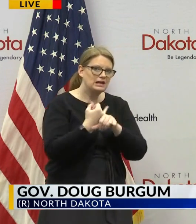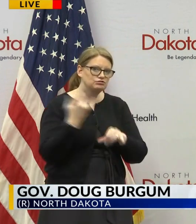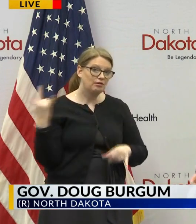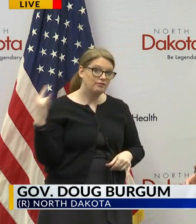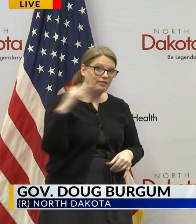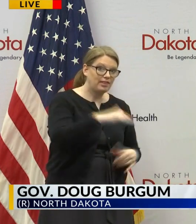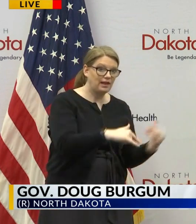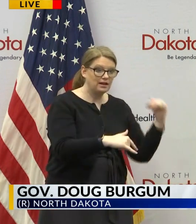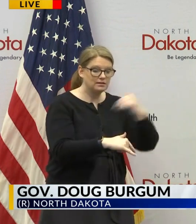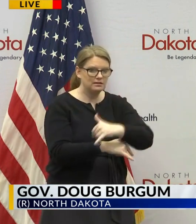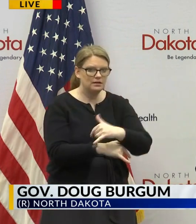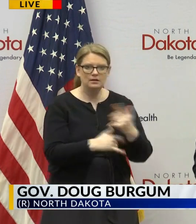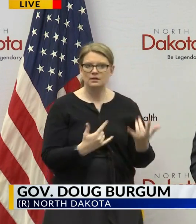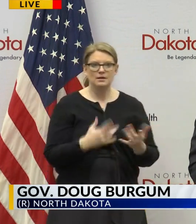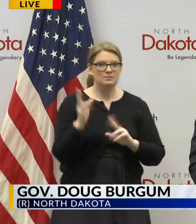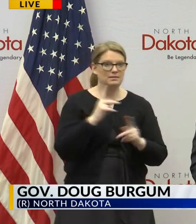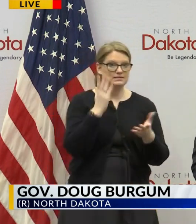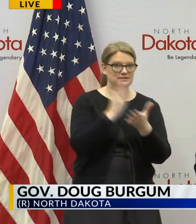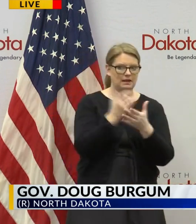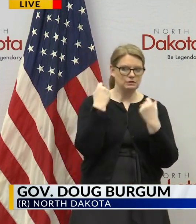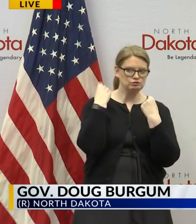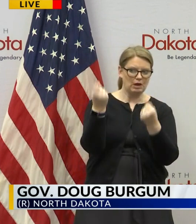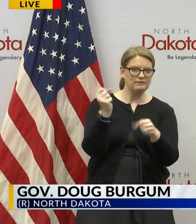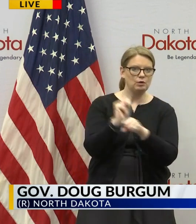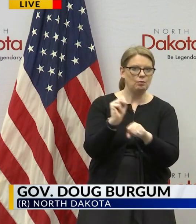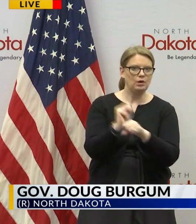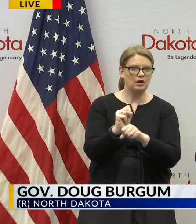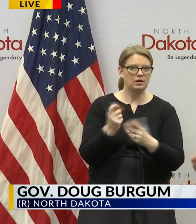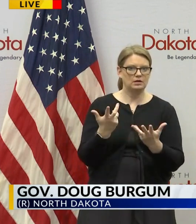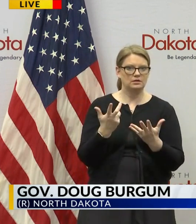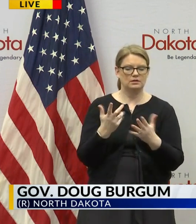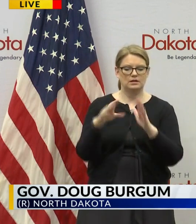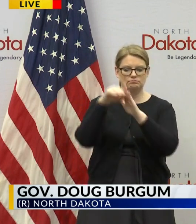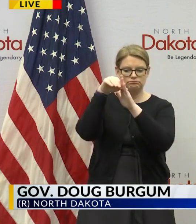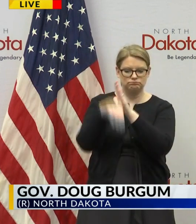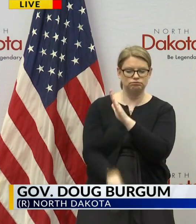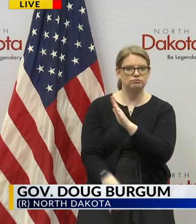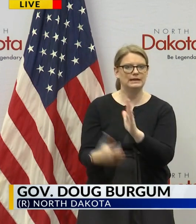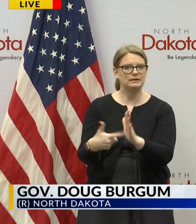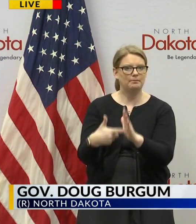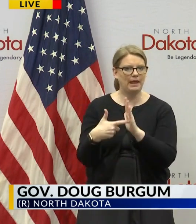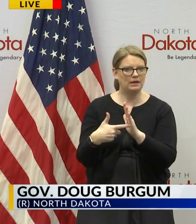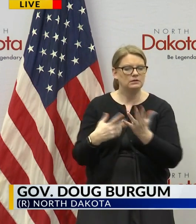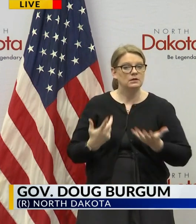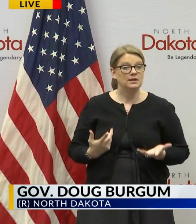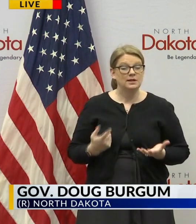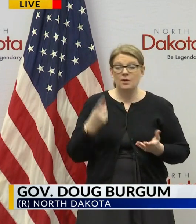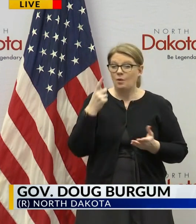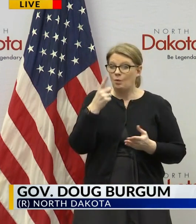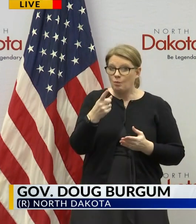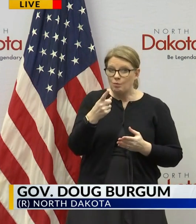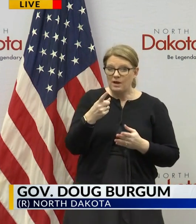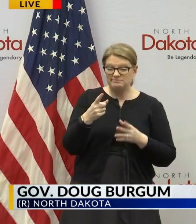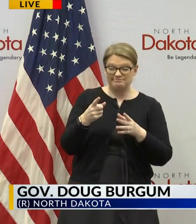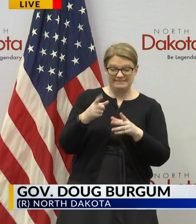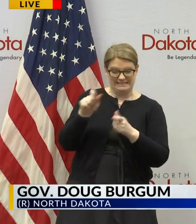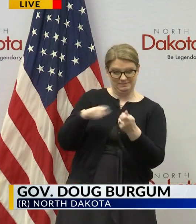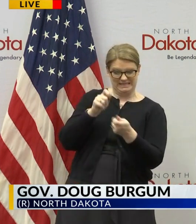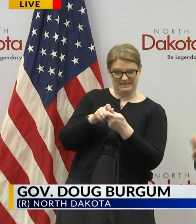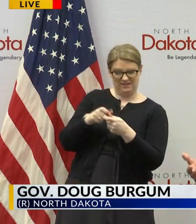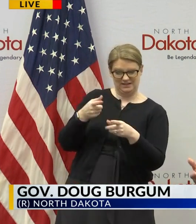when people stop commuting to work you create a demand shock a drop in demand and one of the areas where there's been a substantial demand